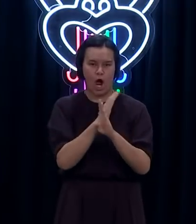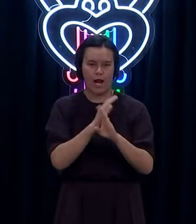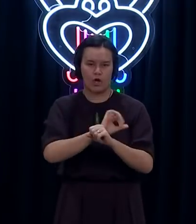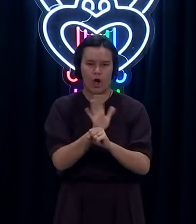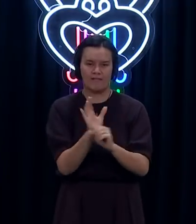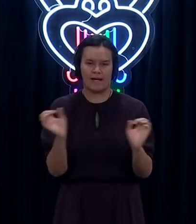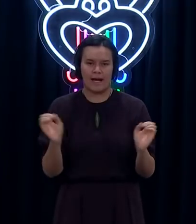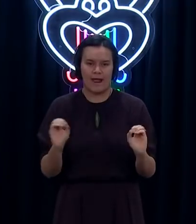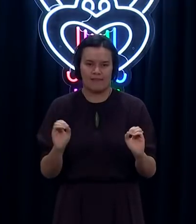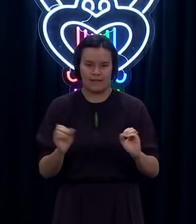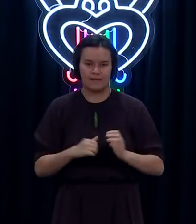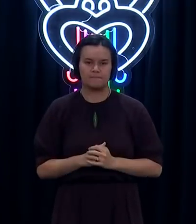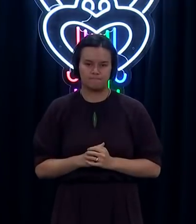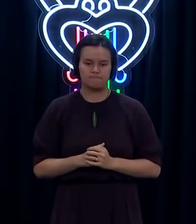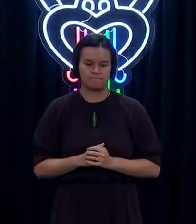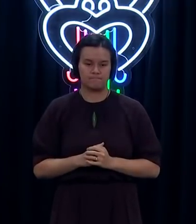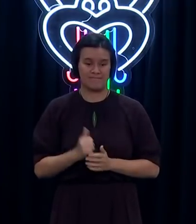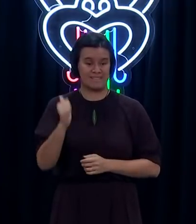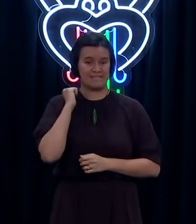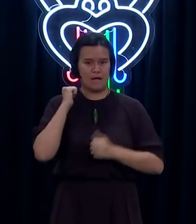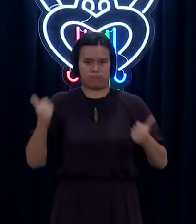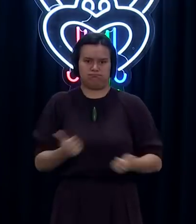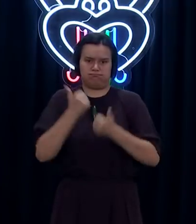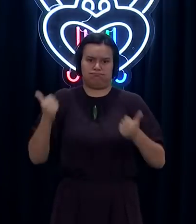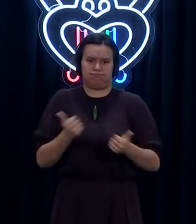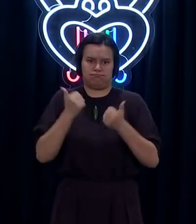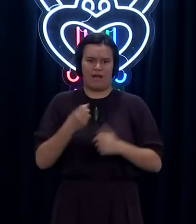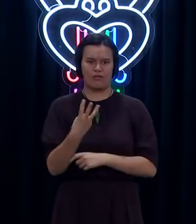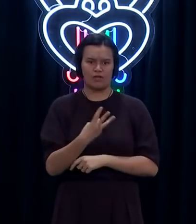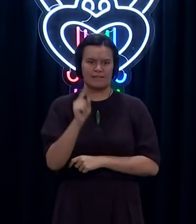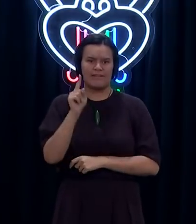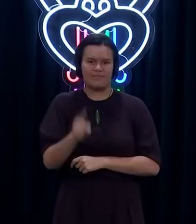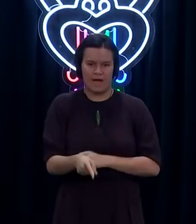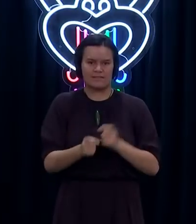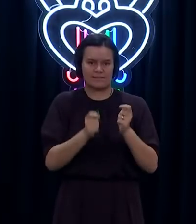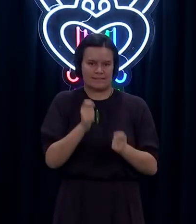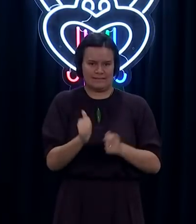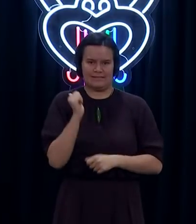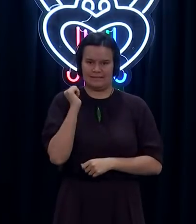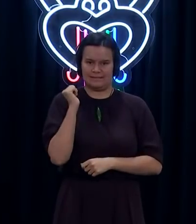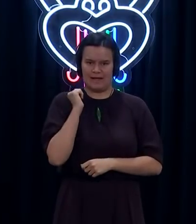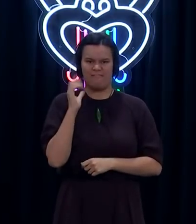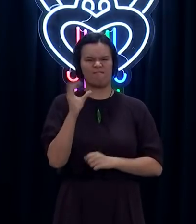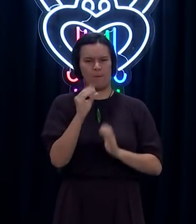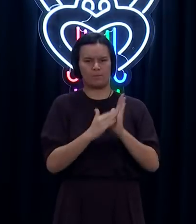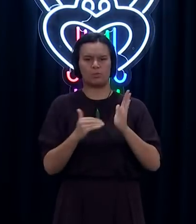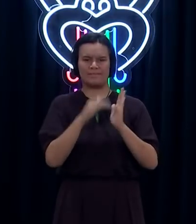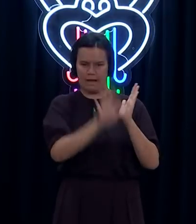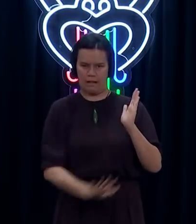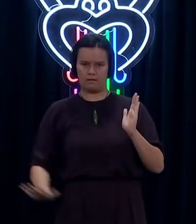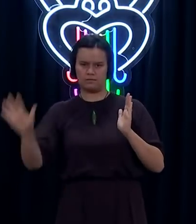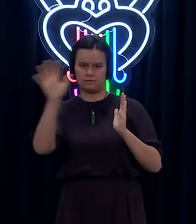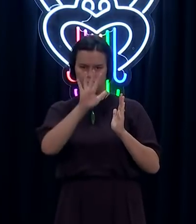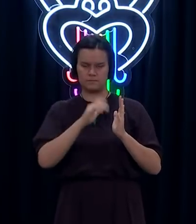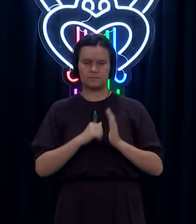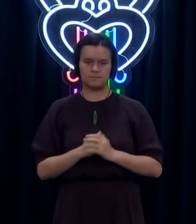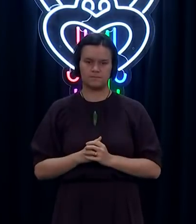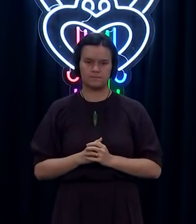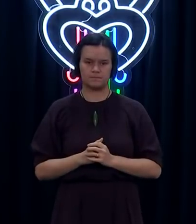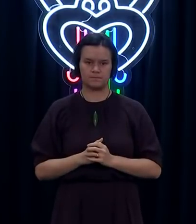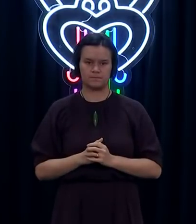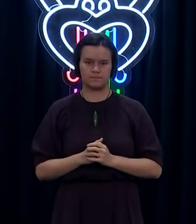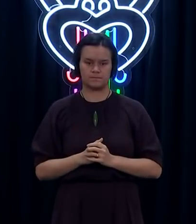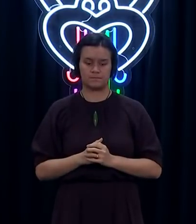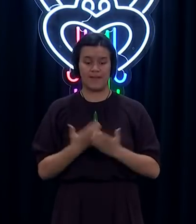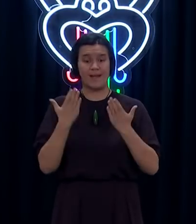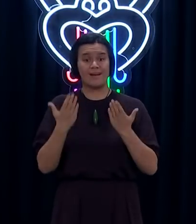,833 swabs were processed throughout the country. I just want to touch on one of